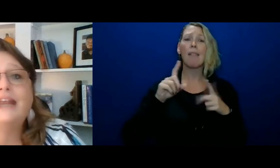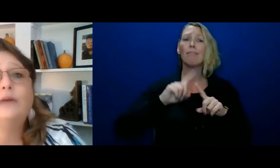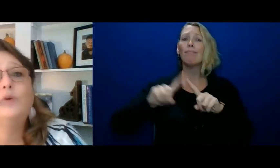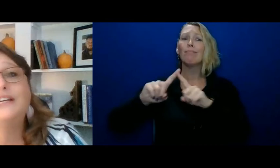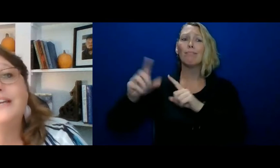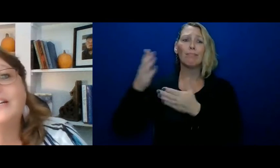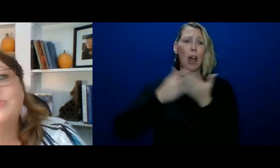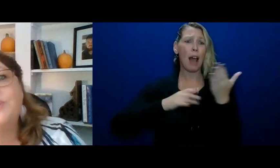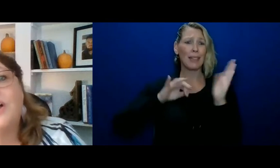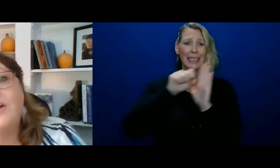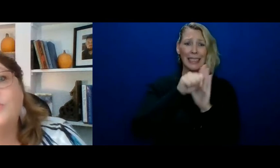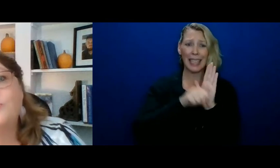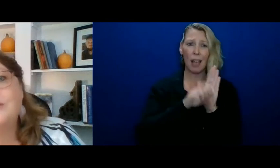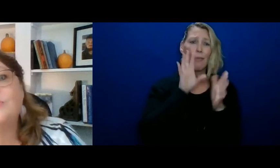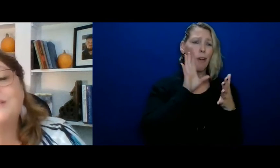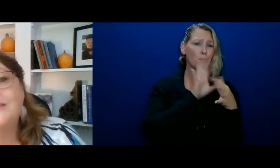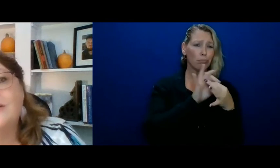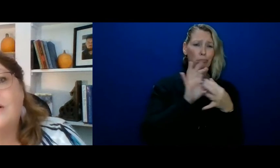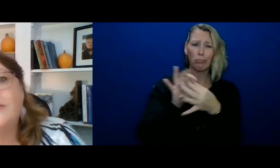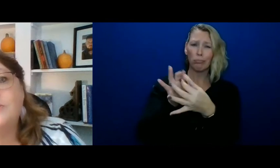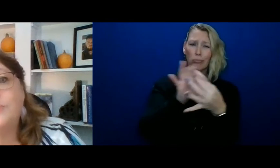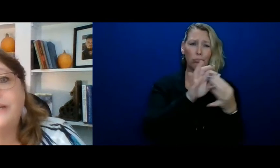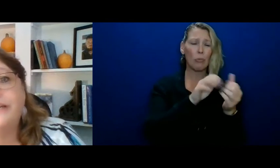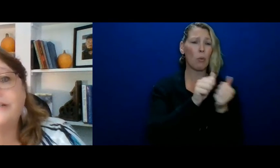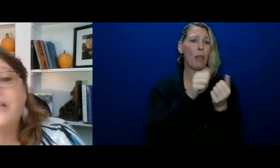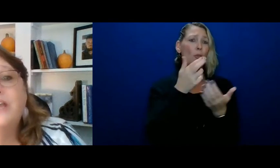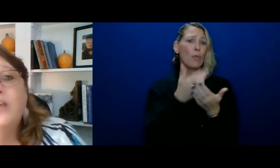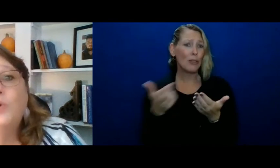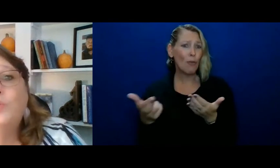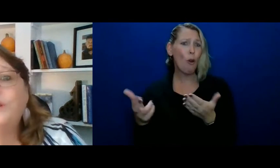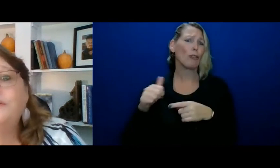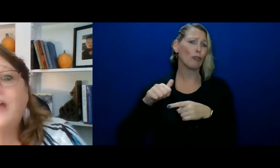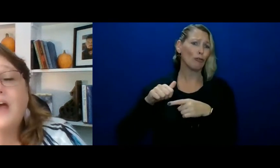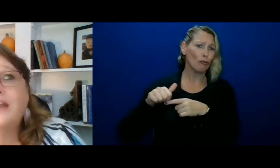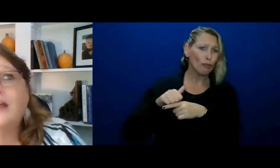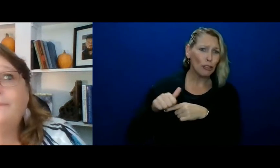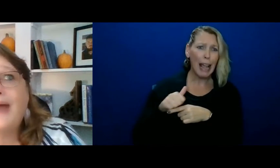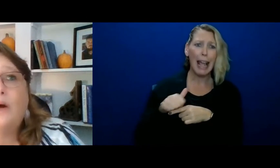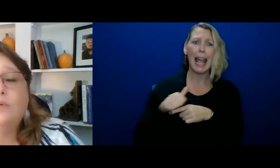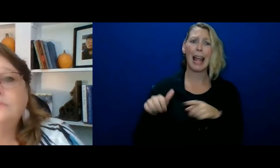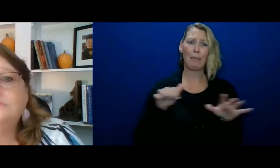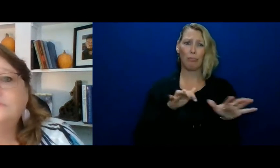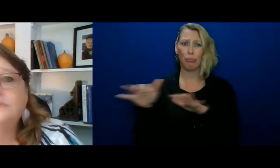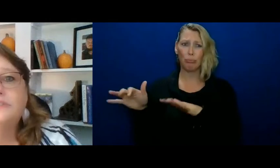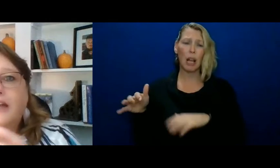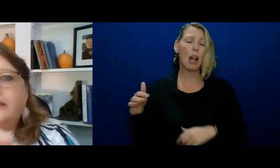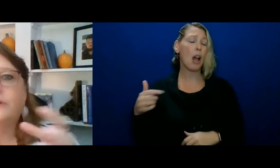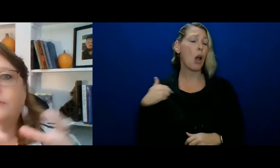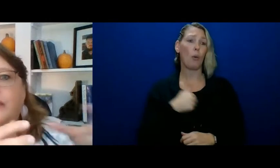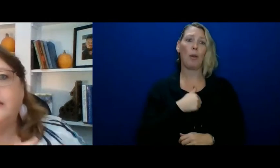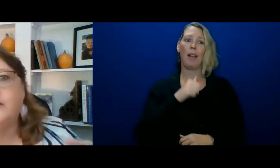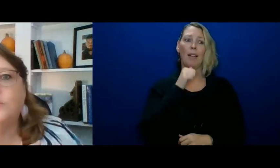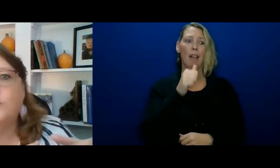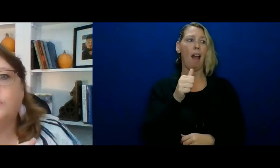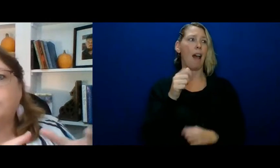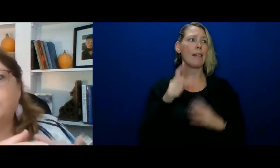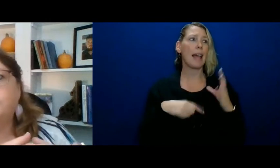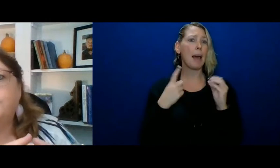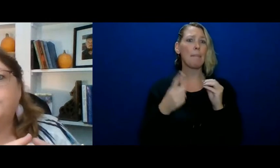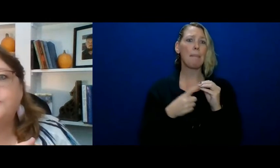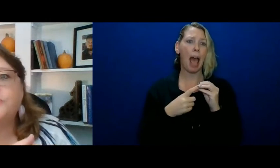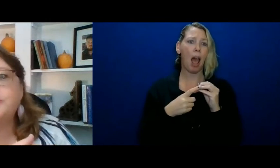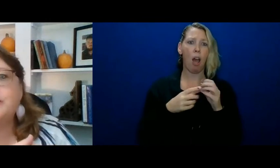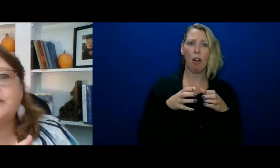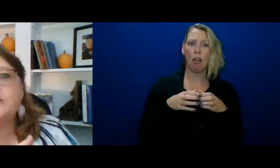the state and we'll connect you to all the resources and all the trainings we're not about kind of creating a corner